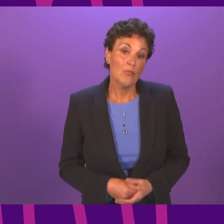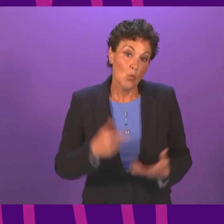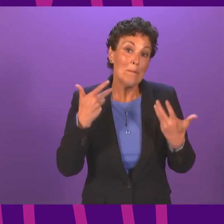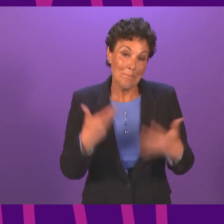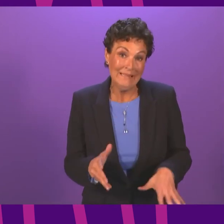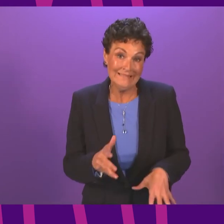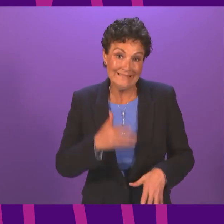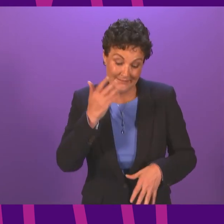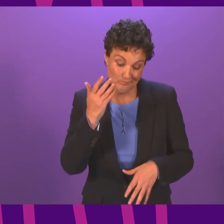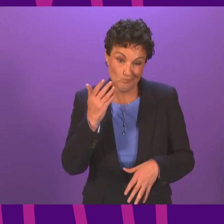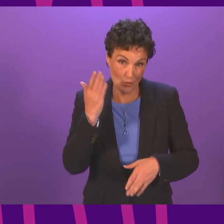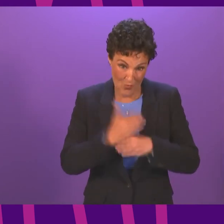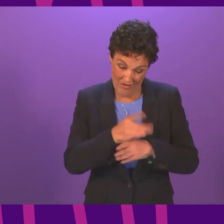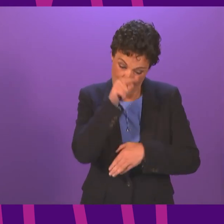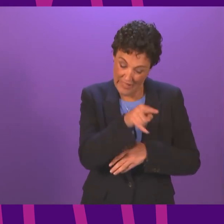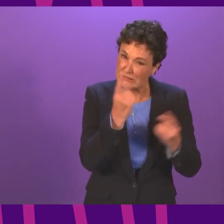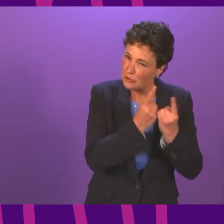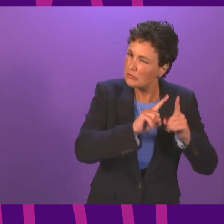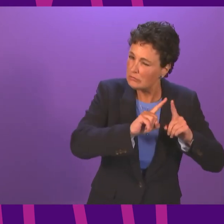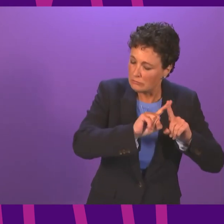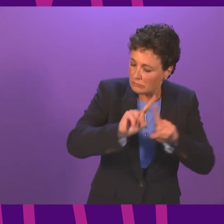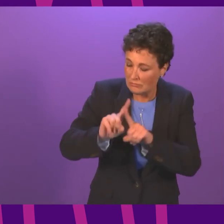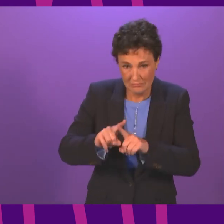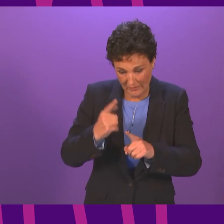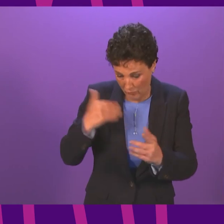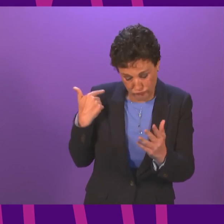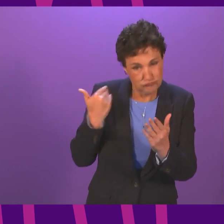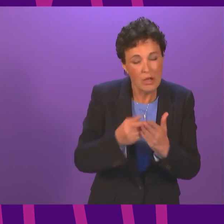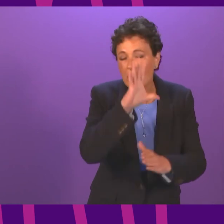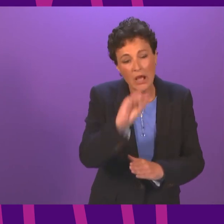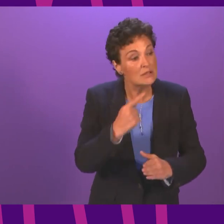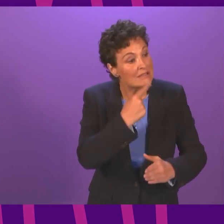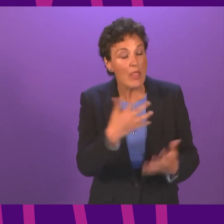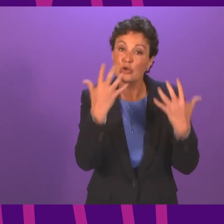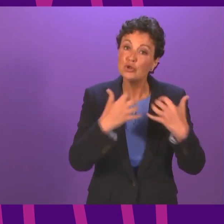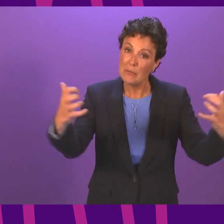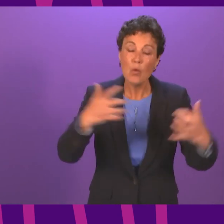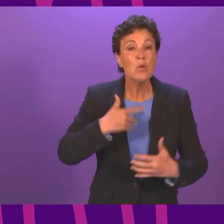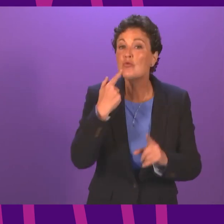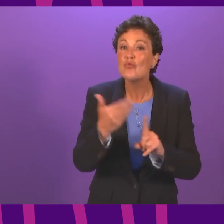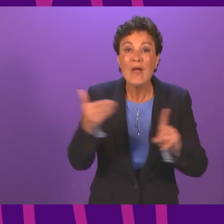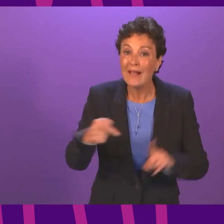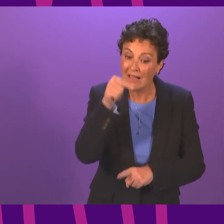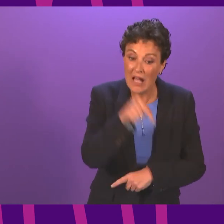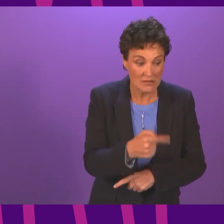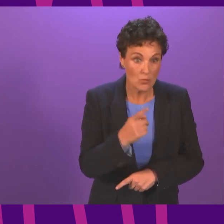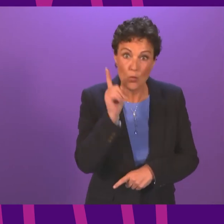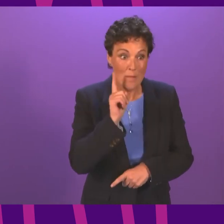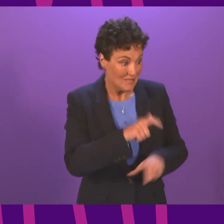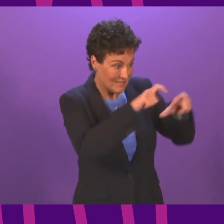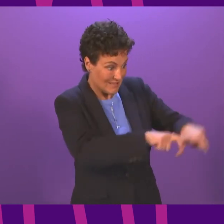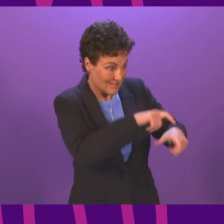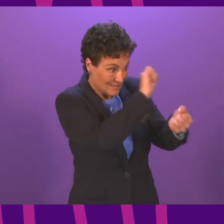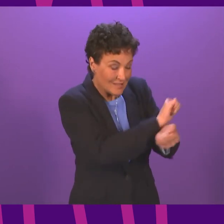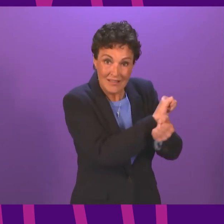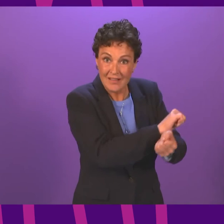and I would say to the member and also to the chamber that we absolutely recognise how disruptive to individuals to families